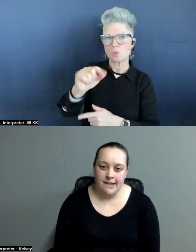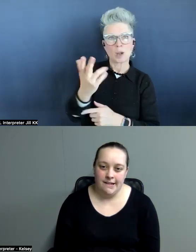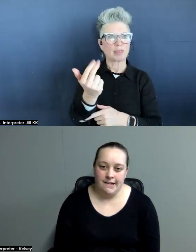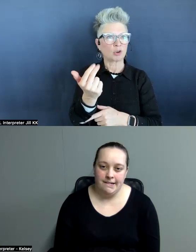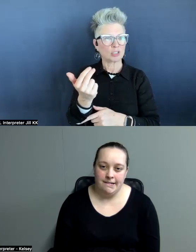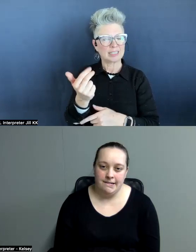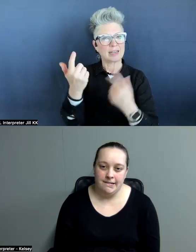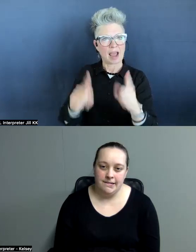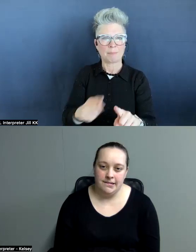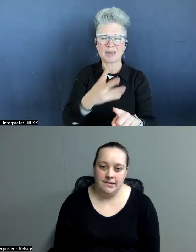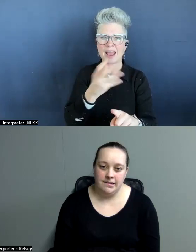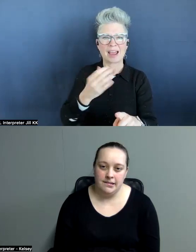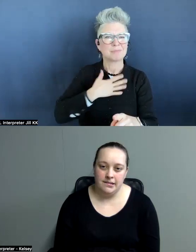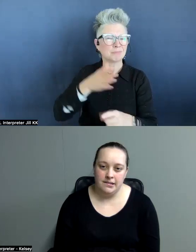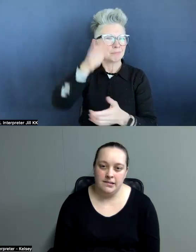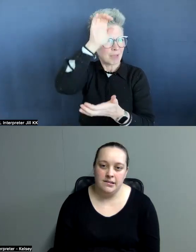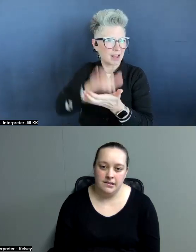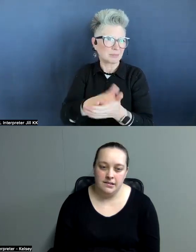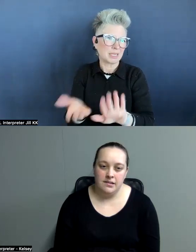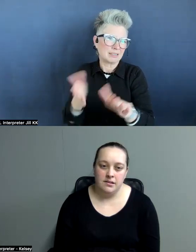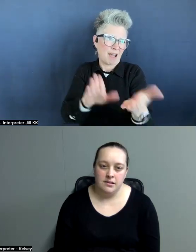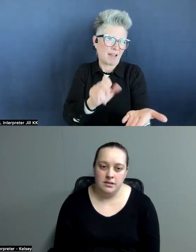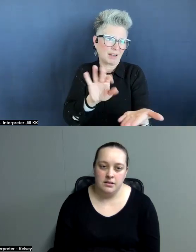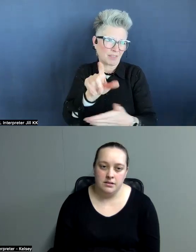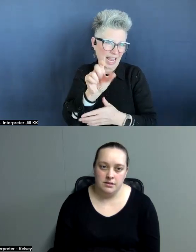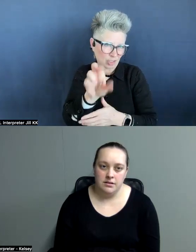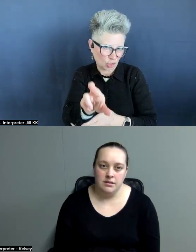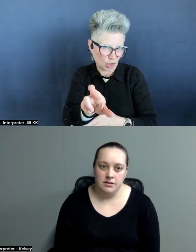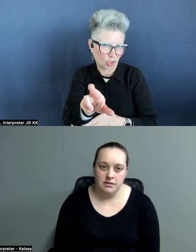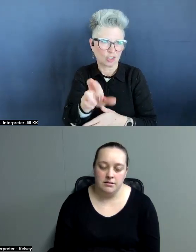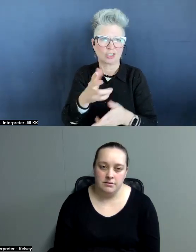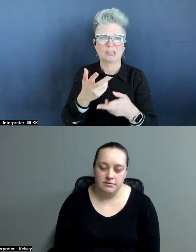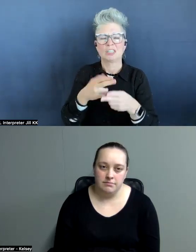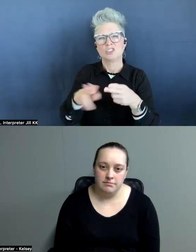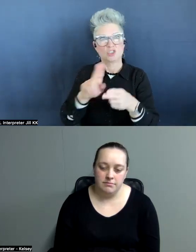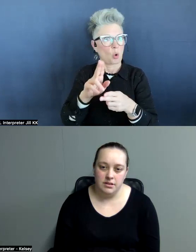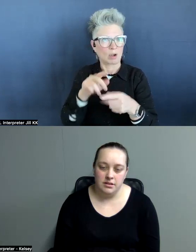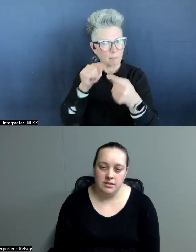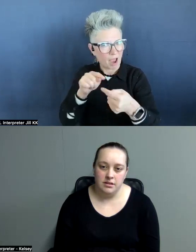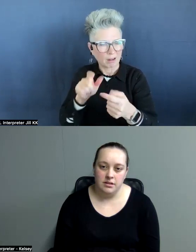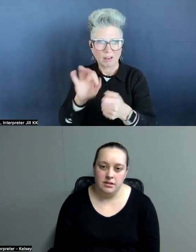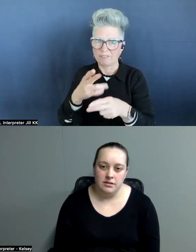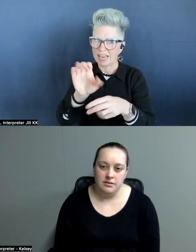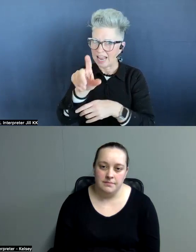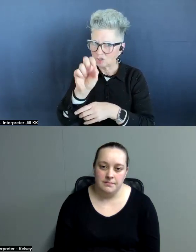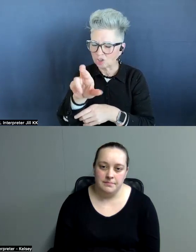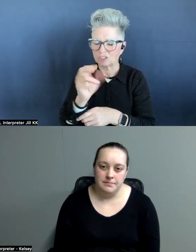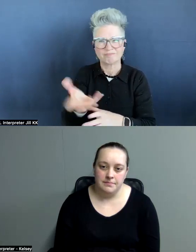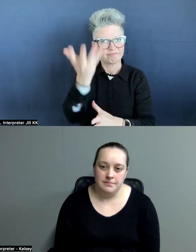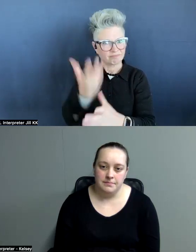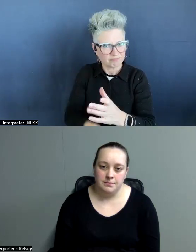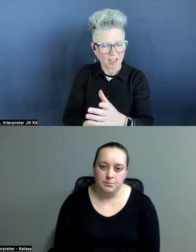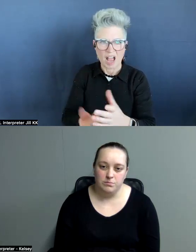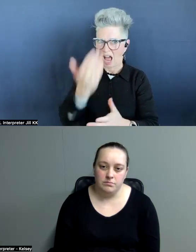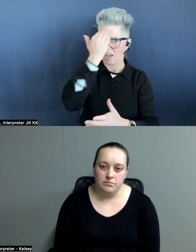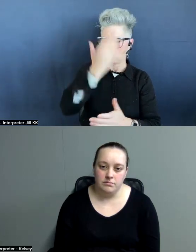husband to a short battle with cancer. And when I lost him, I knew that